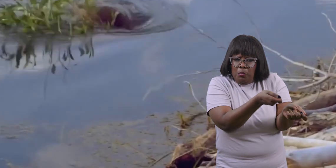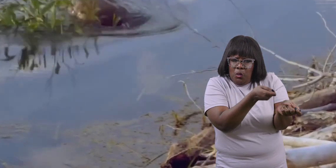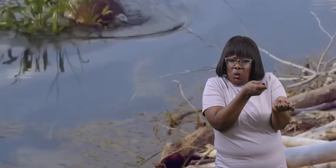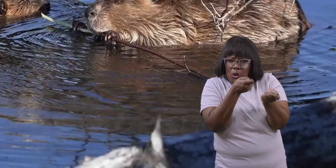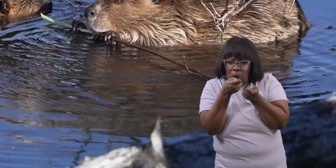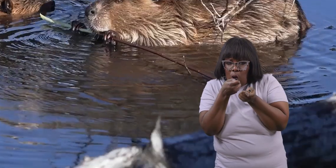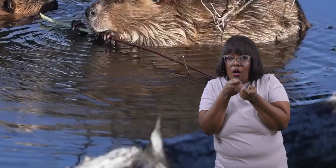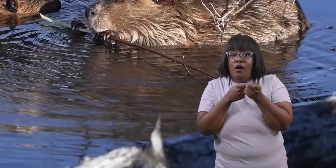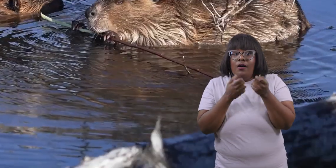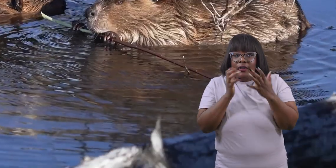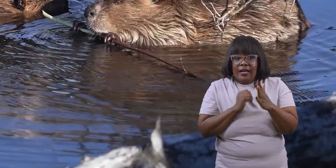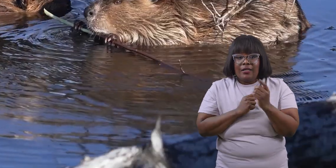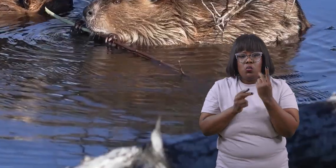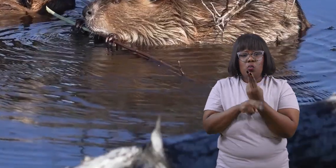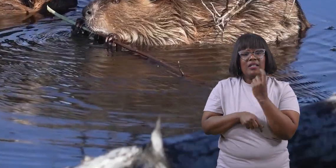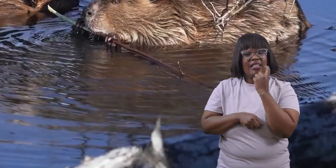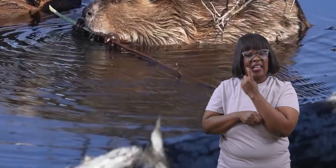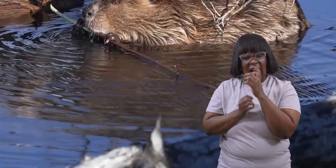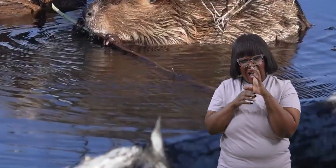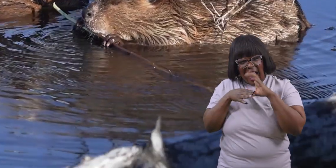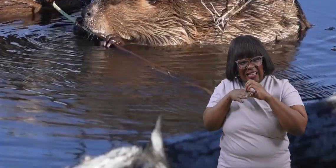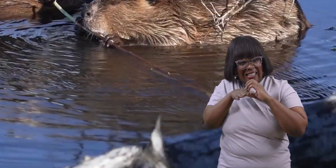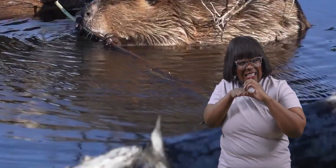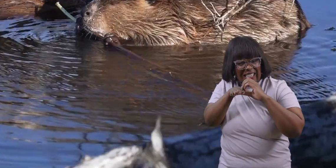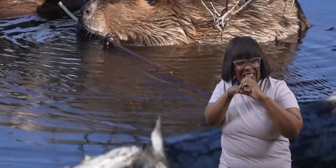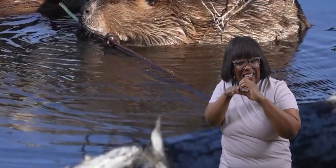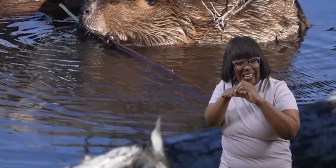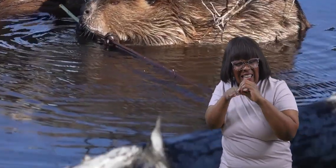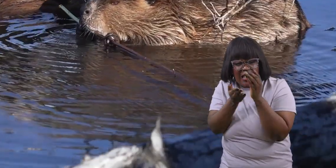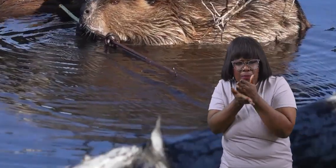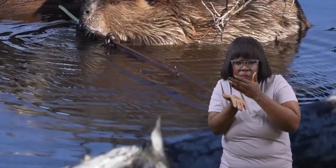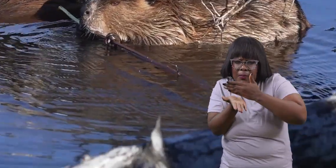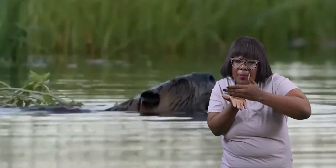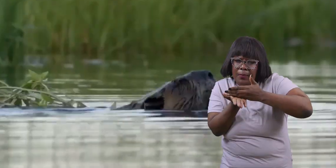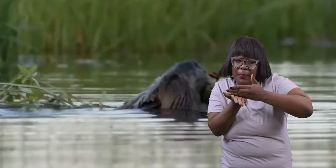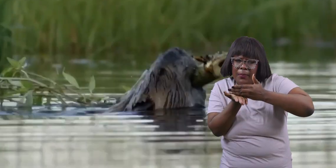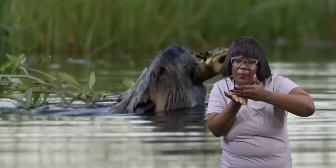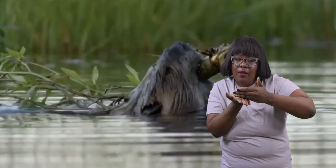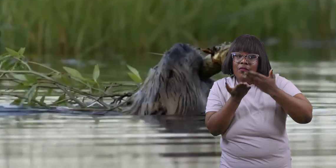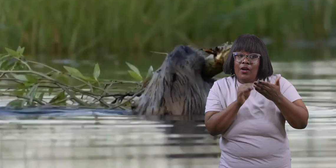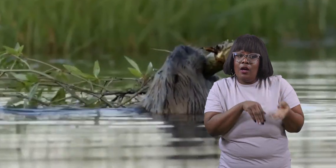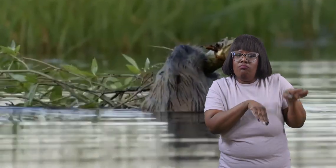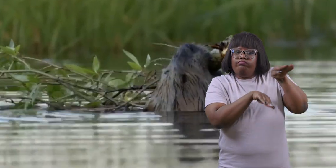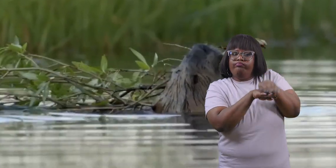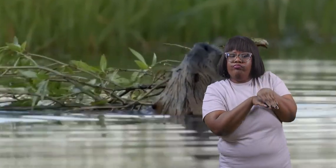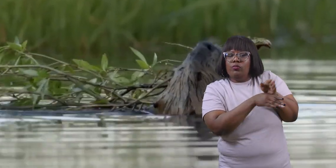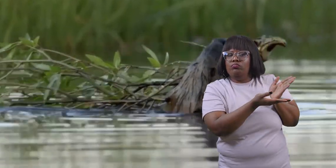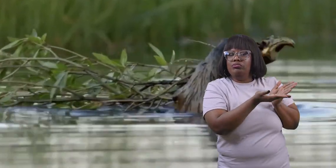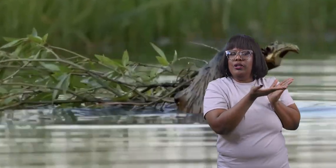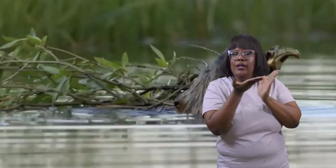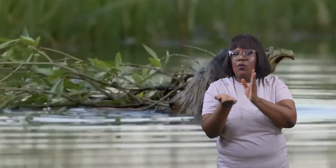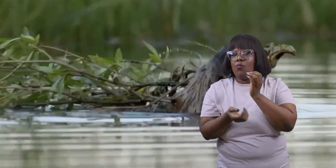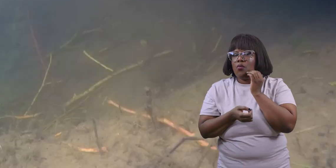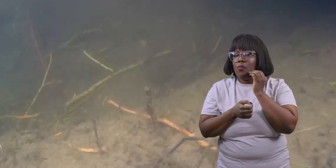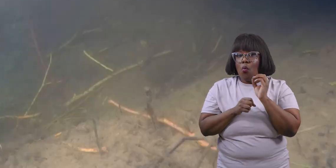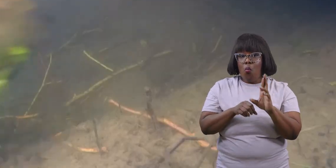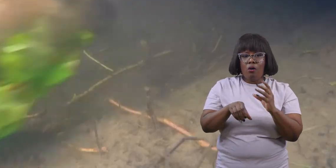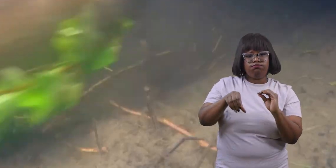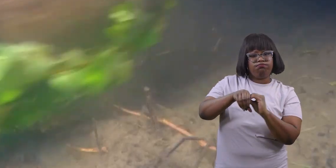then they use their teeth to cut the branches into smaller pieces that they can carry back to their lodge or store underwater for